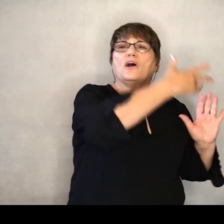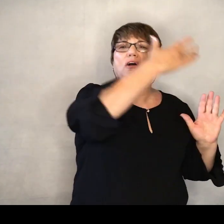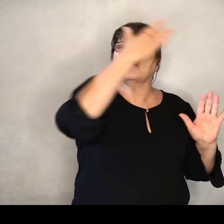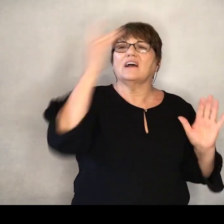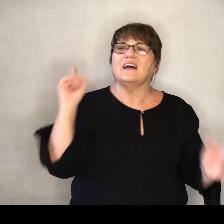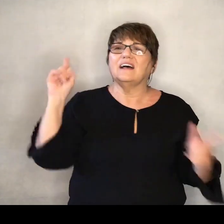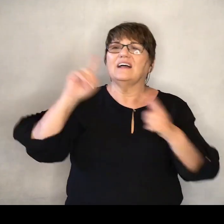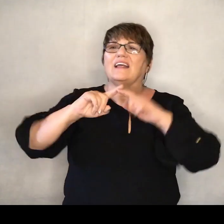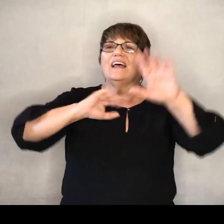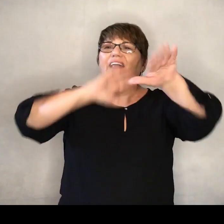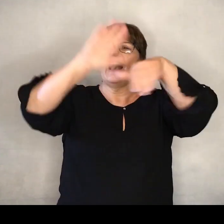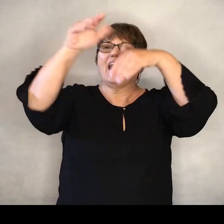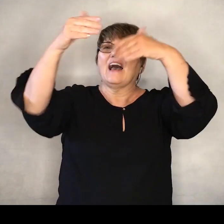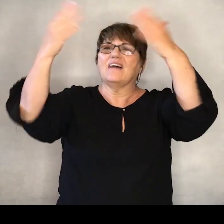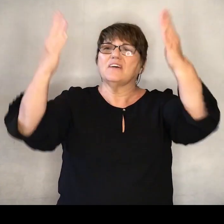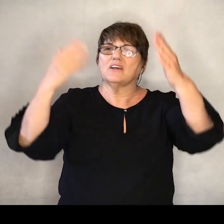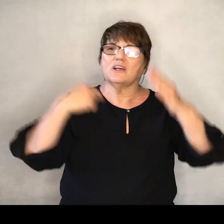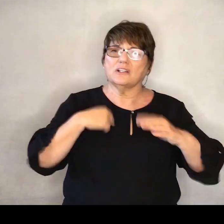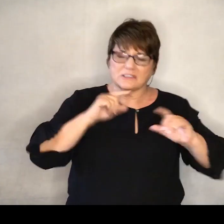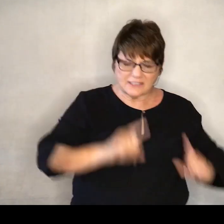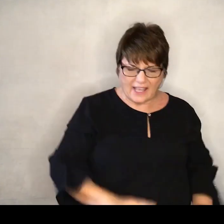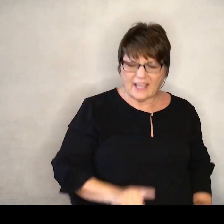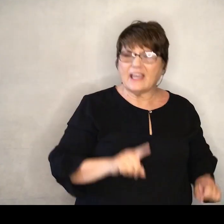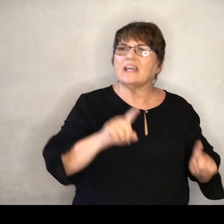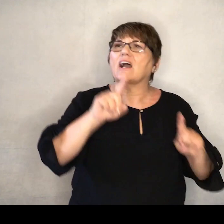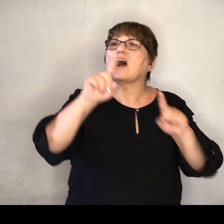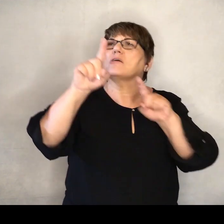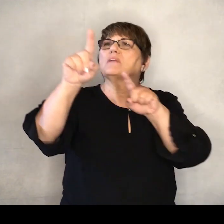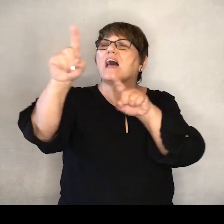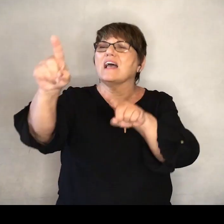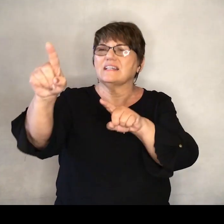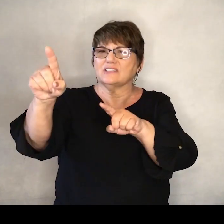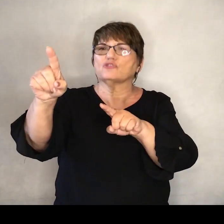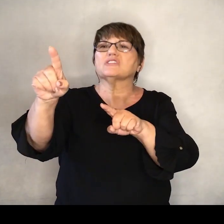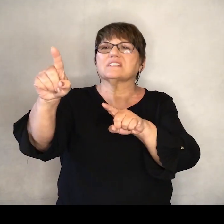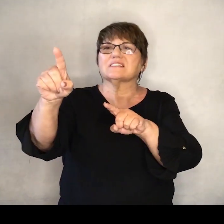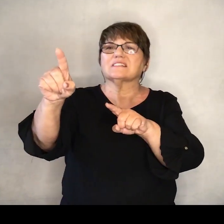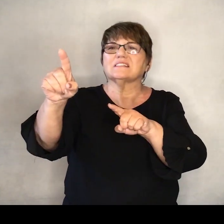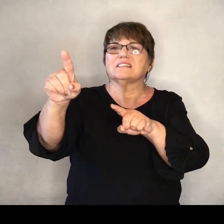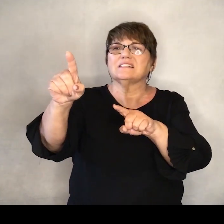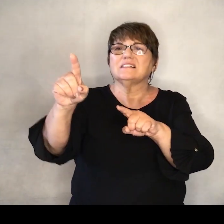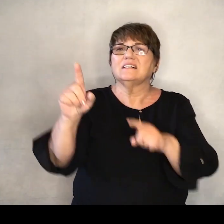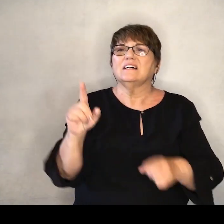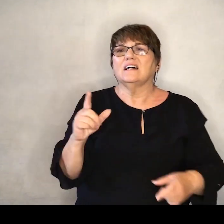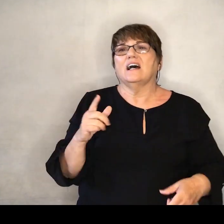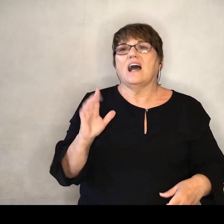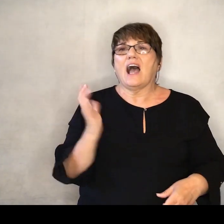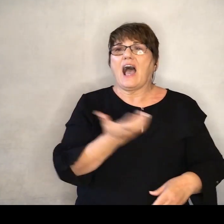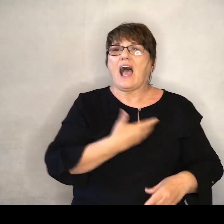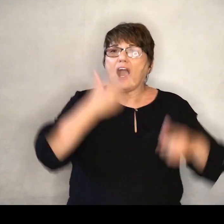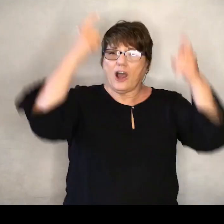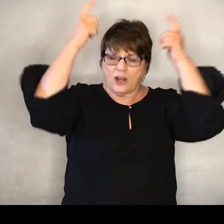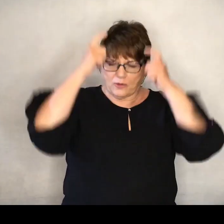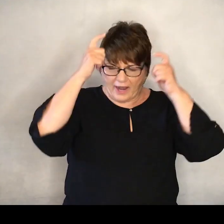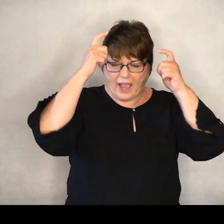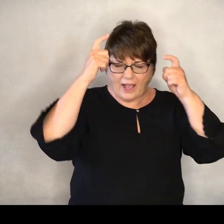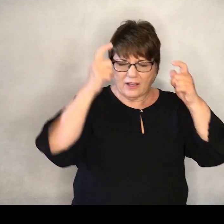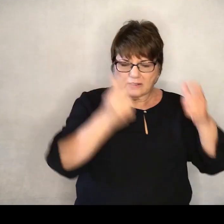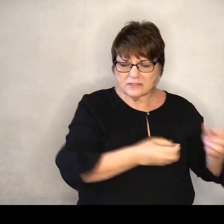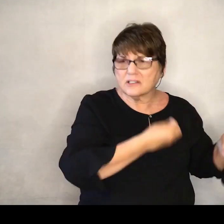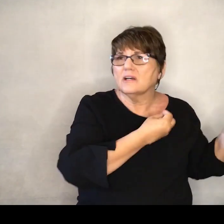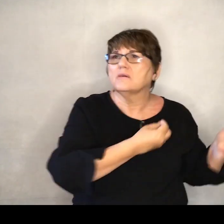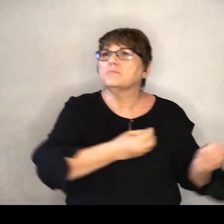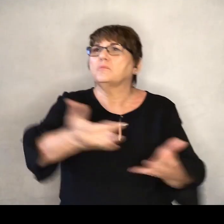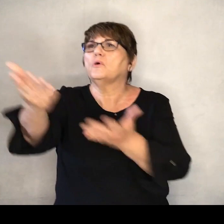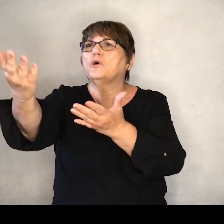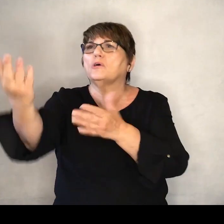Here in heaven we take our place Till we cast our cross